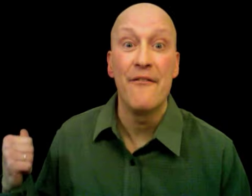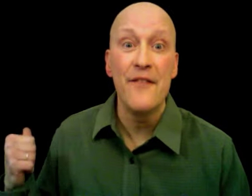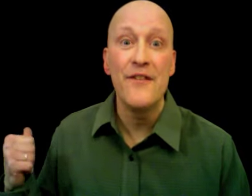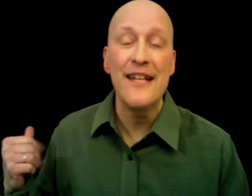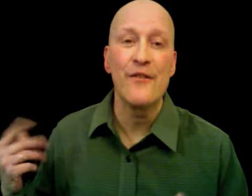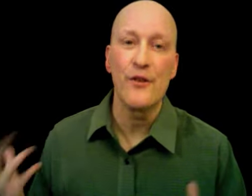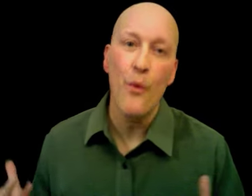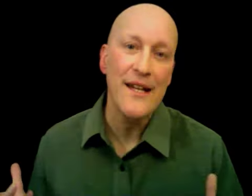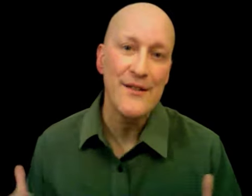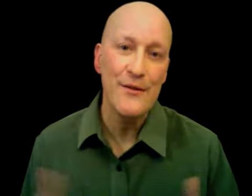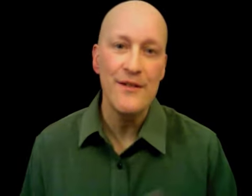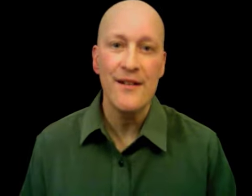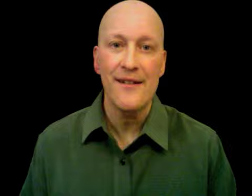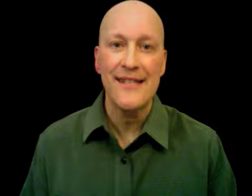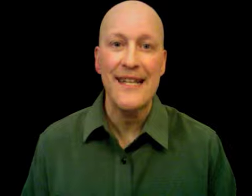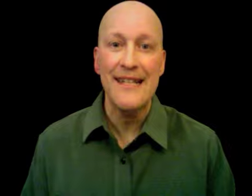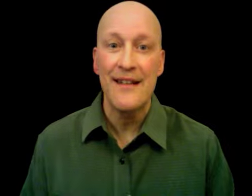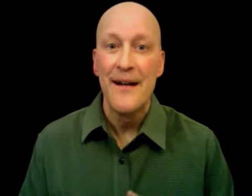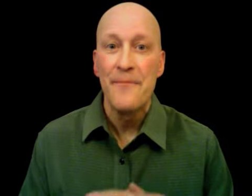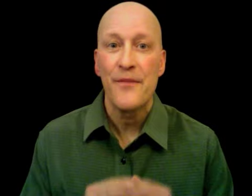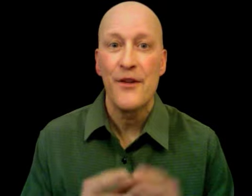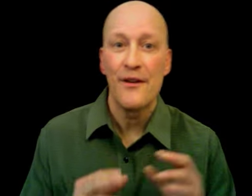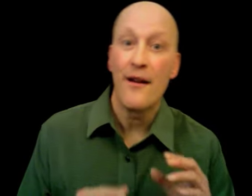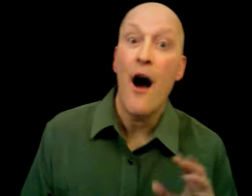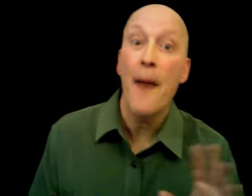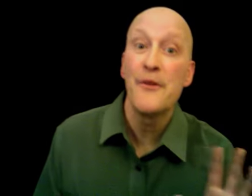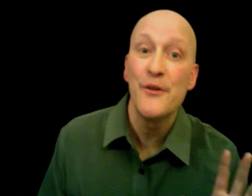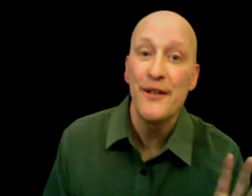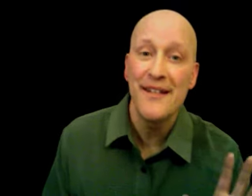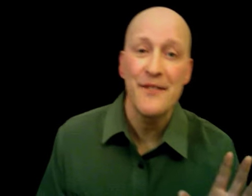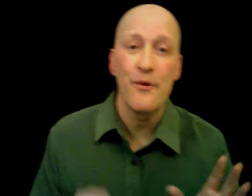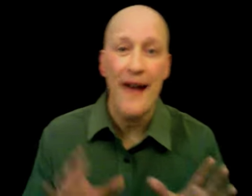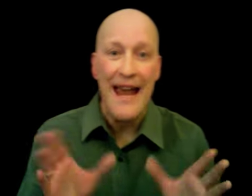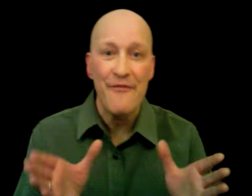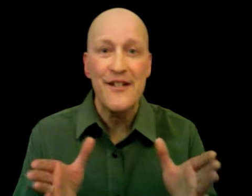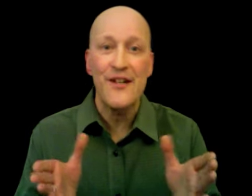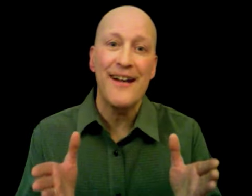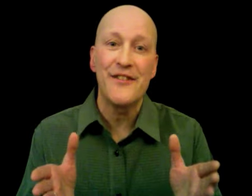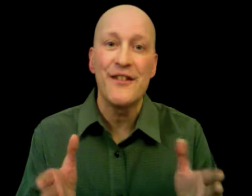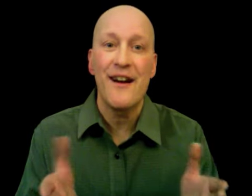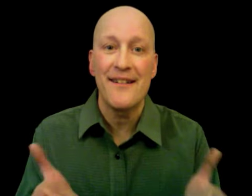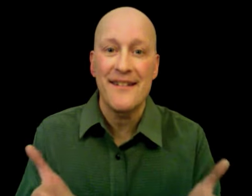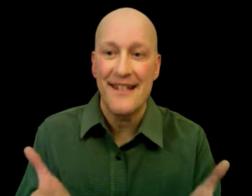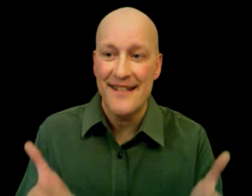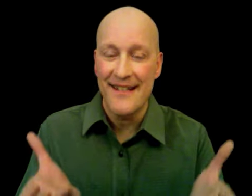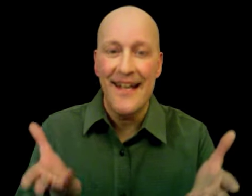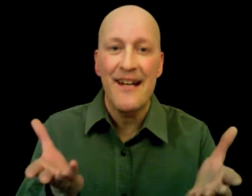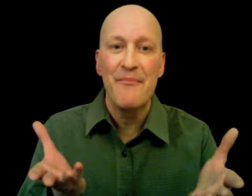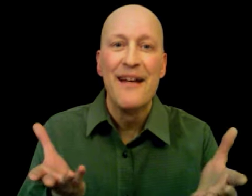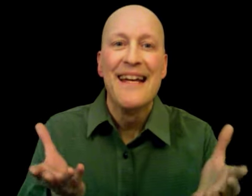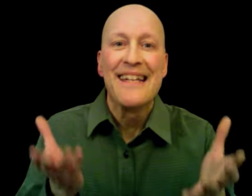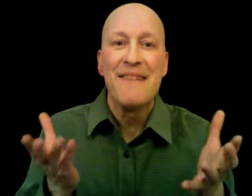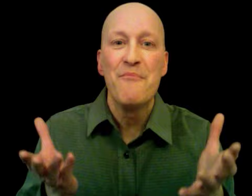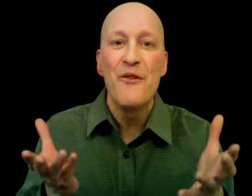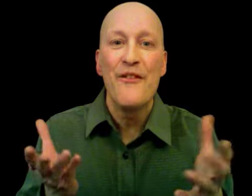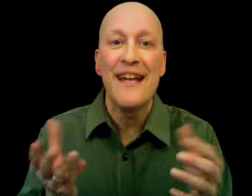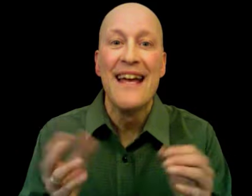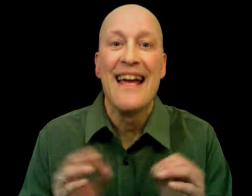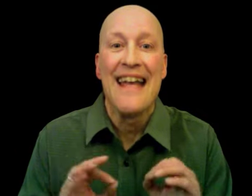15 or 20 students on stage. There are opportunities where every child in the audience gets to get up, get moving, and